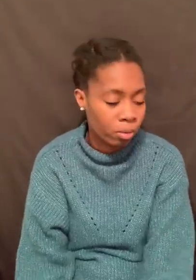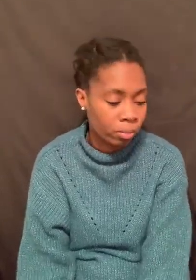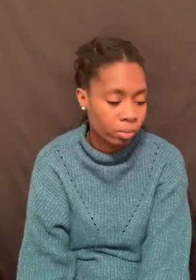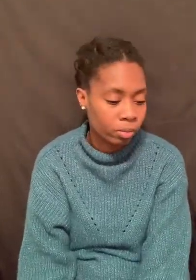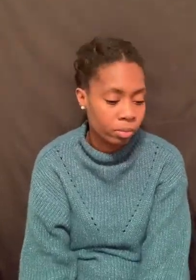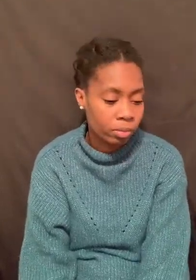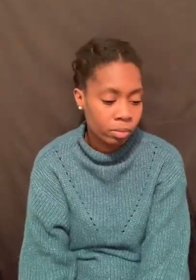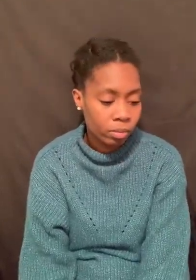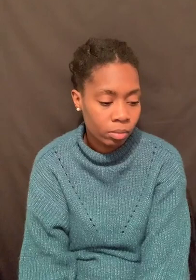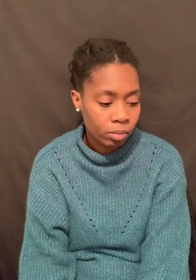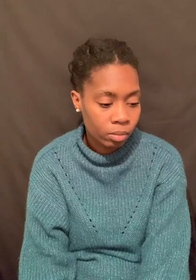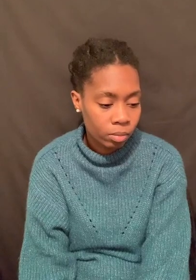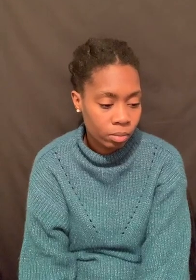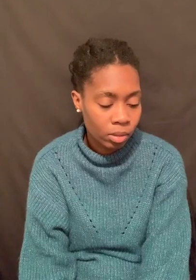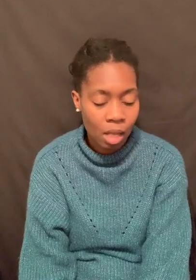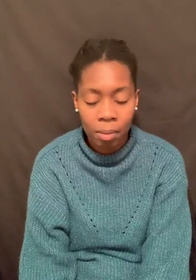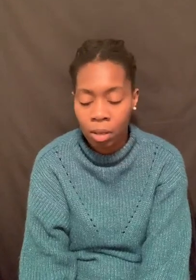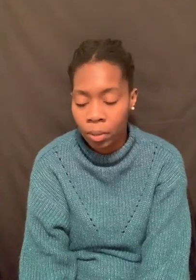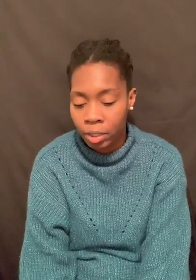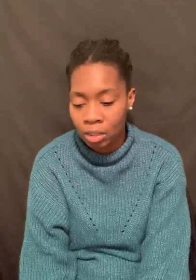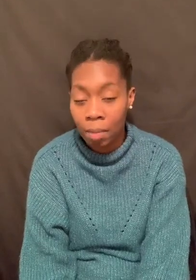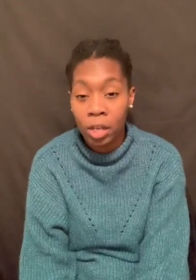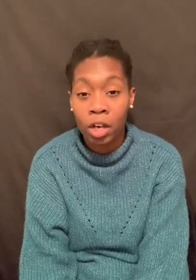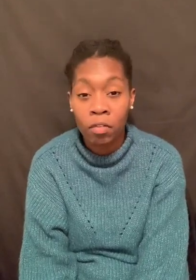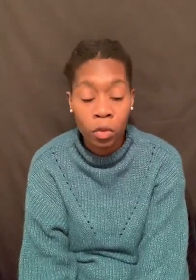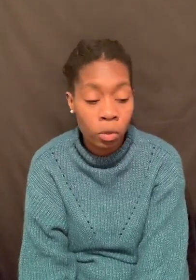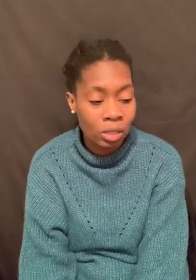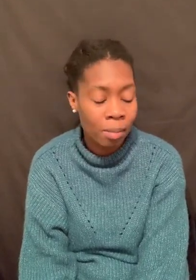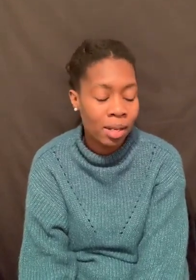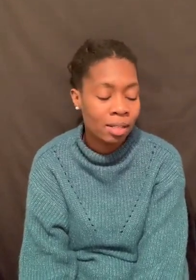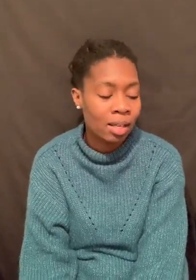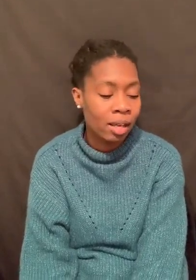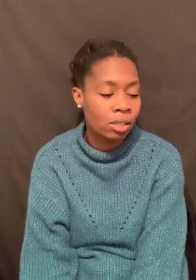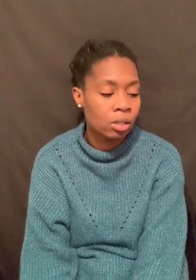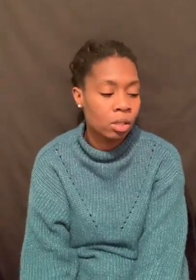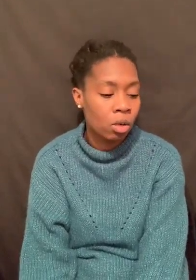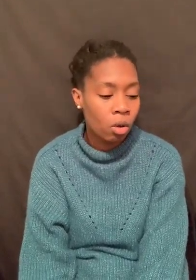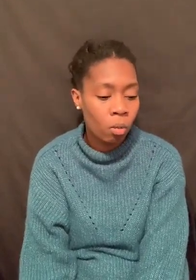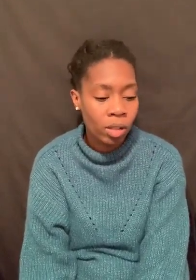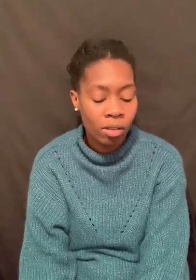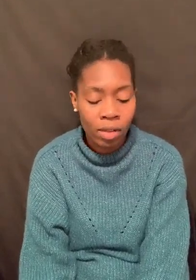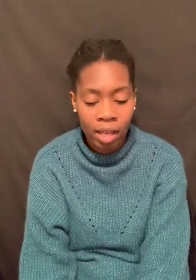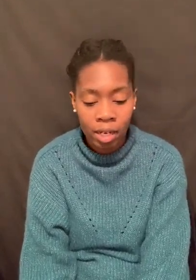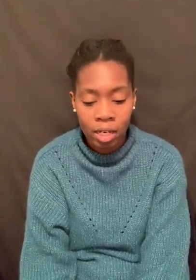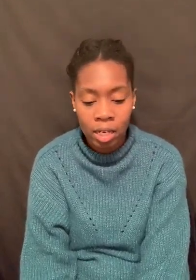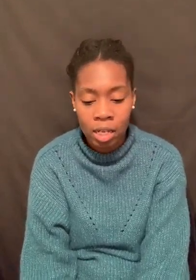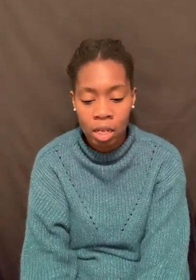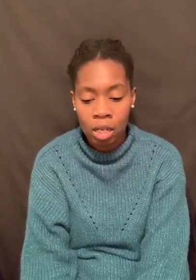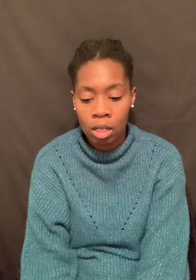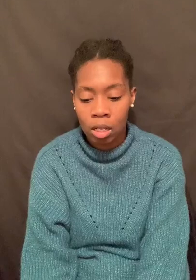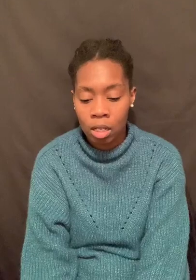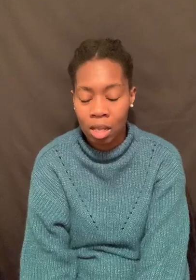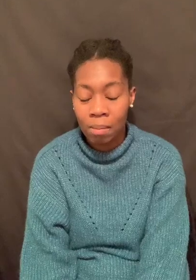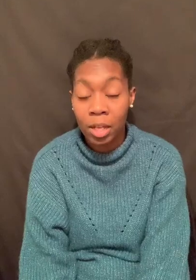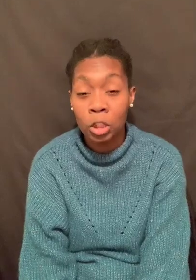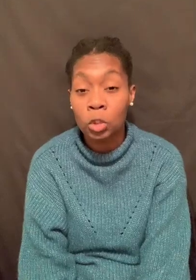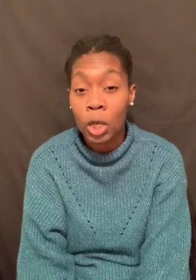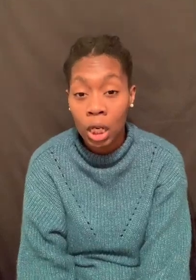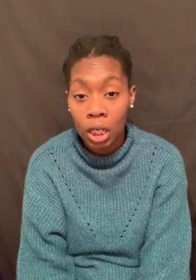stop being a witch, stop being confused, stop being enticed with the vanity and being drunk